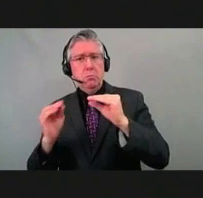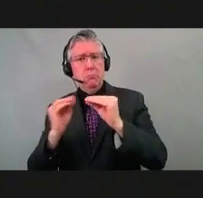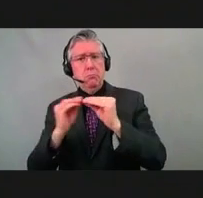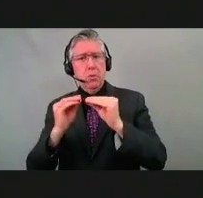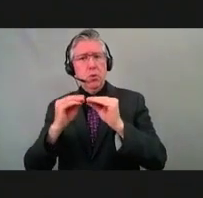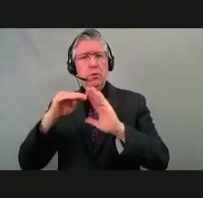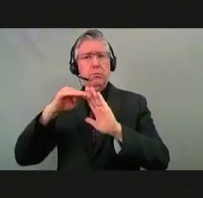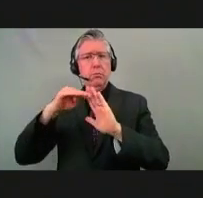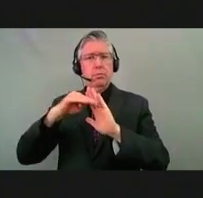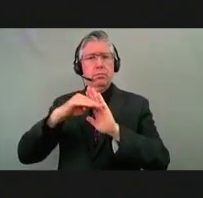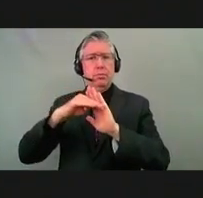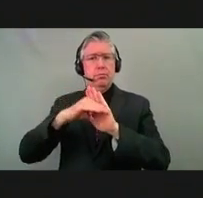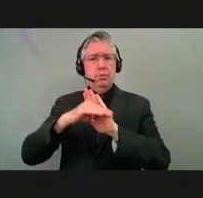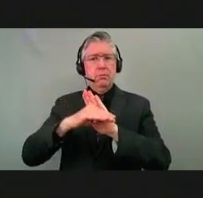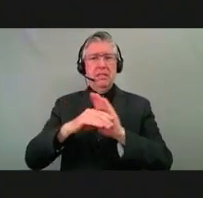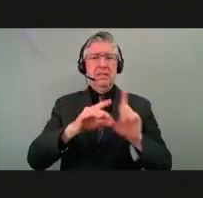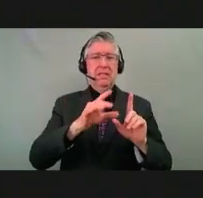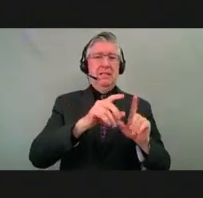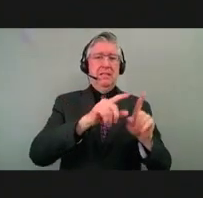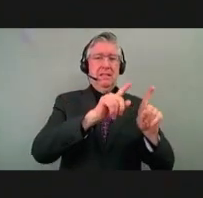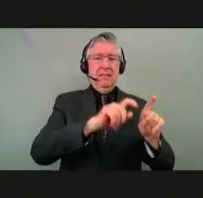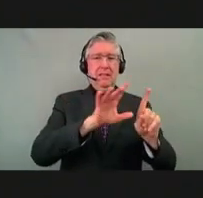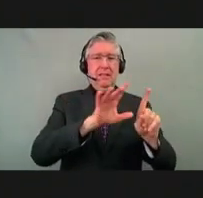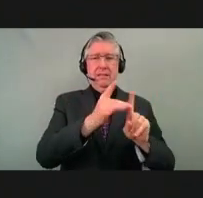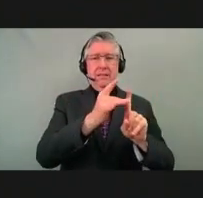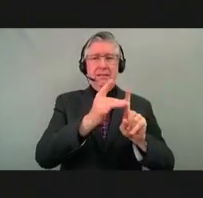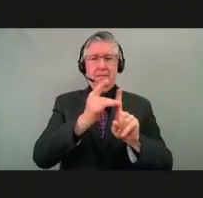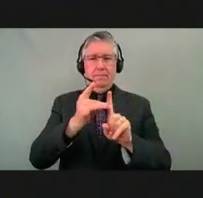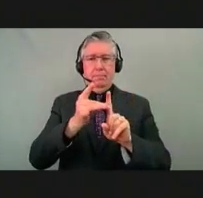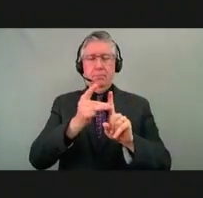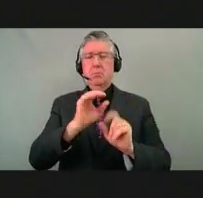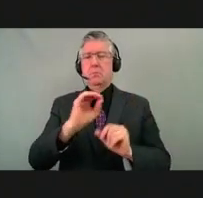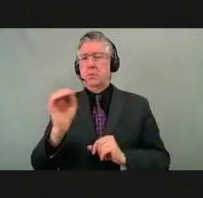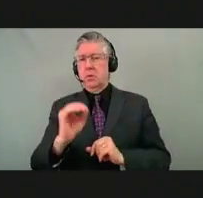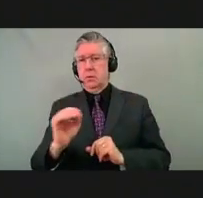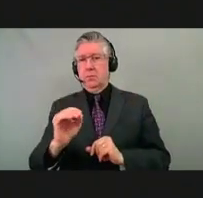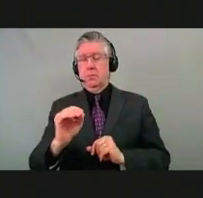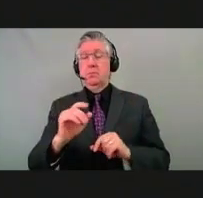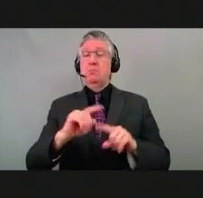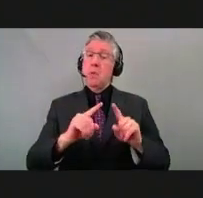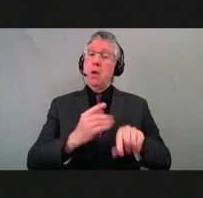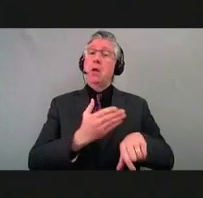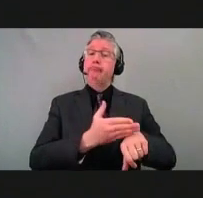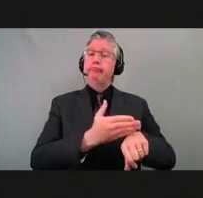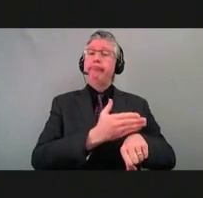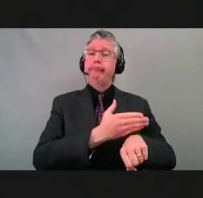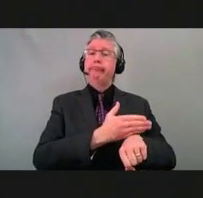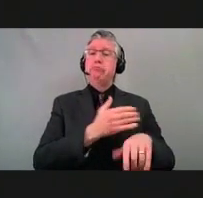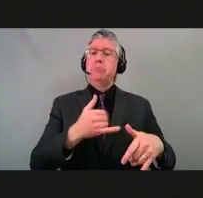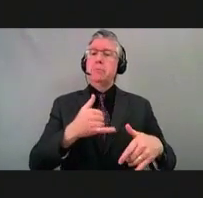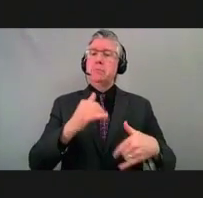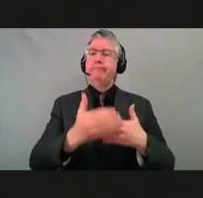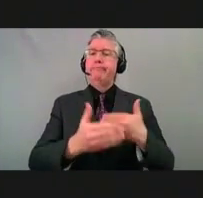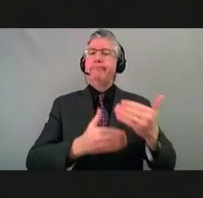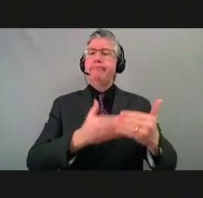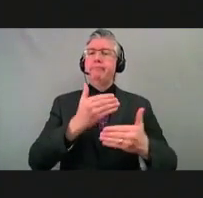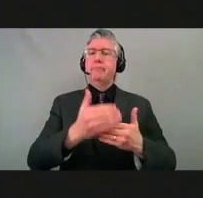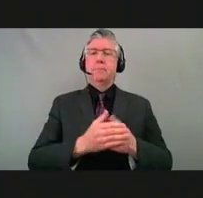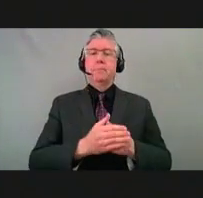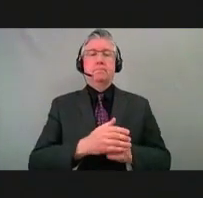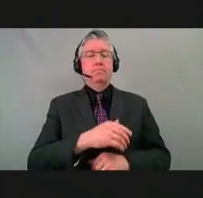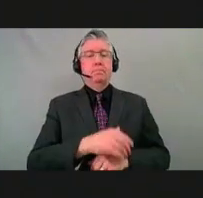percent positivity or goal percent positivity levels. But again, steady improvements being made. Next slide, please.